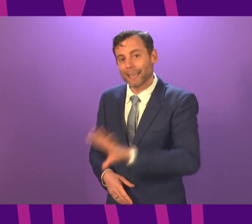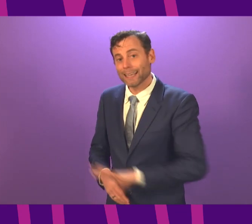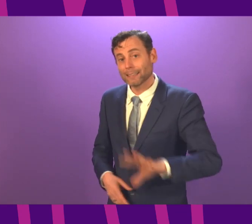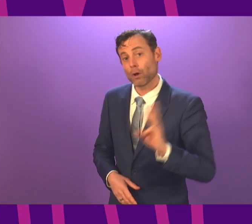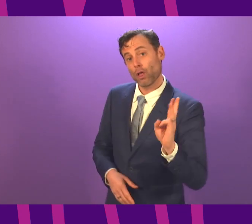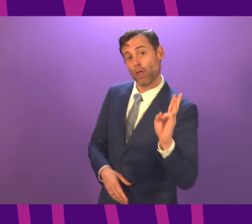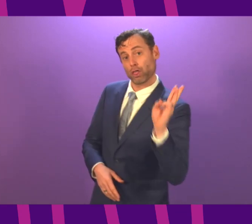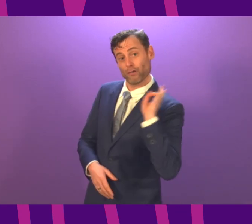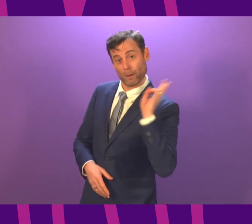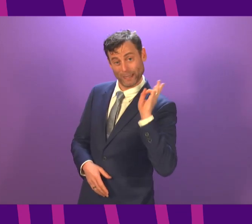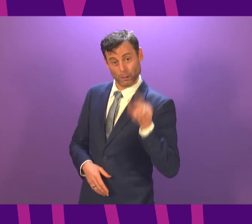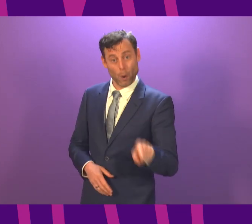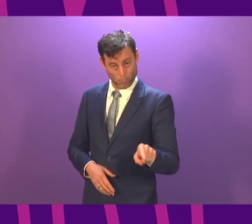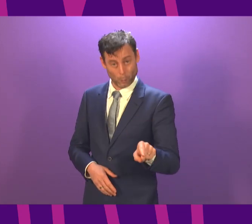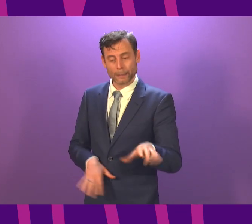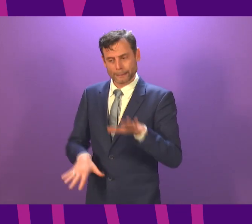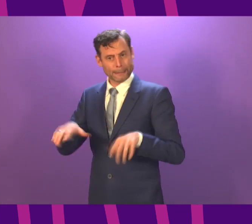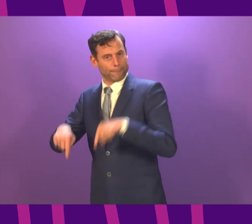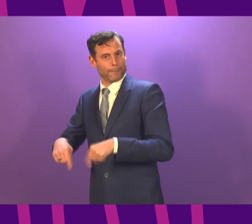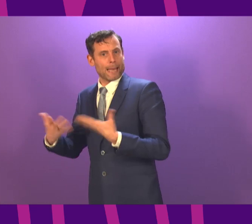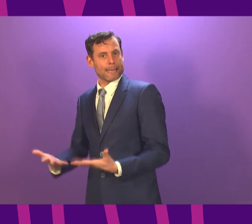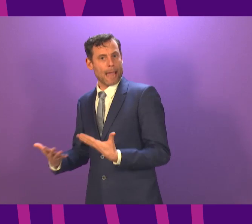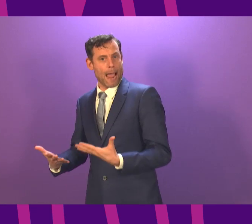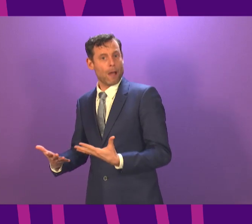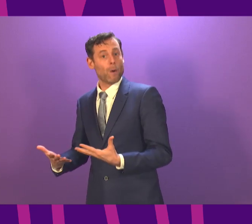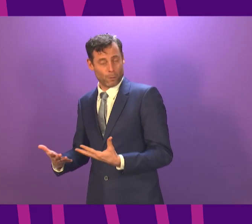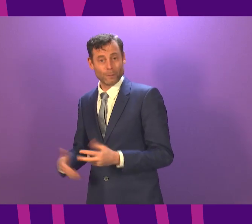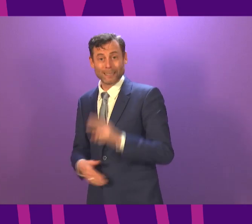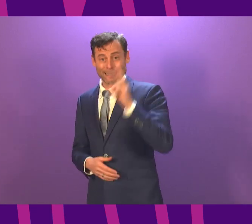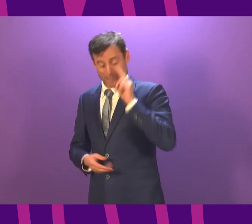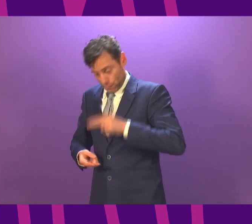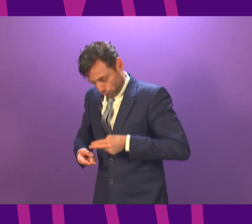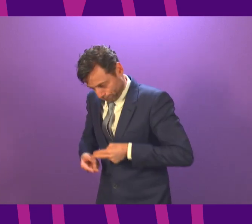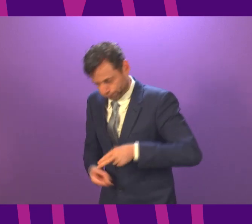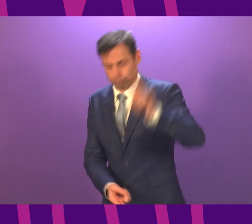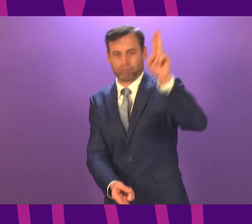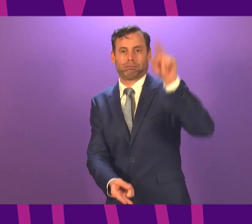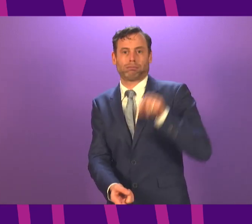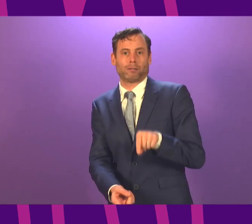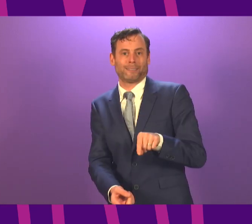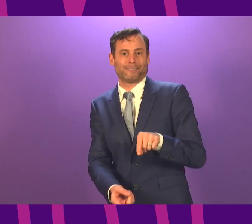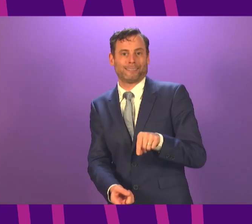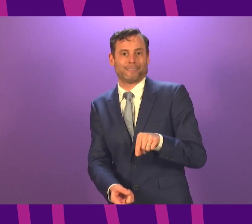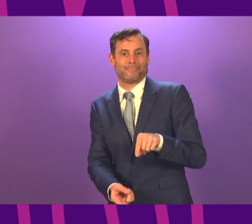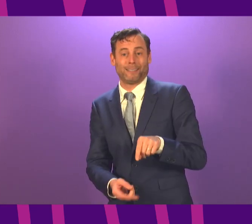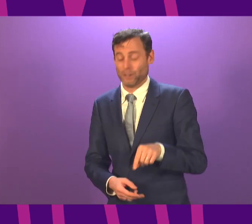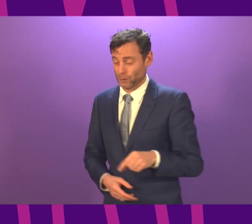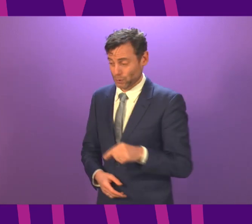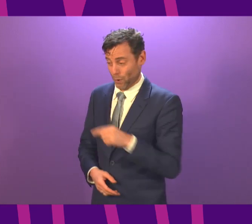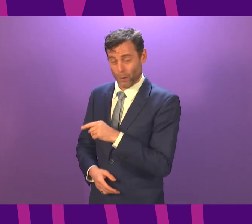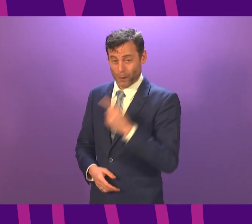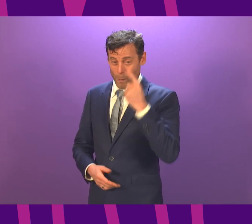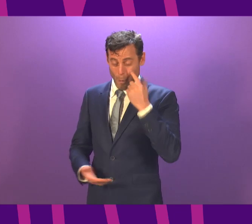began when it was at about 160 new cases a week per 100,000 people. That is the level Scotland was at a week ago.